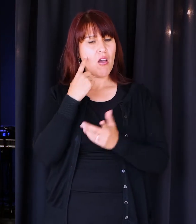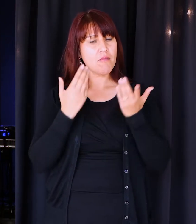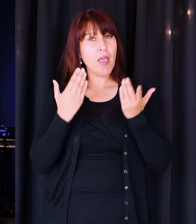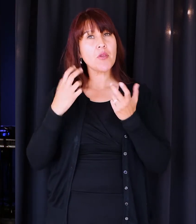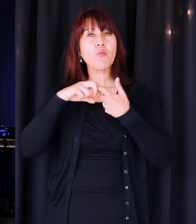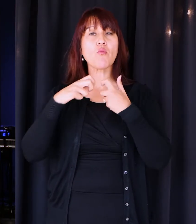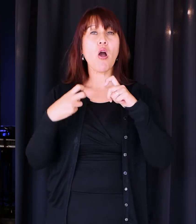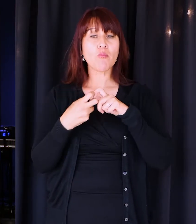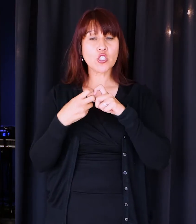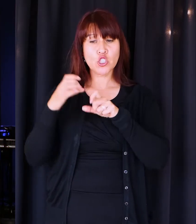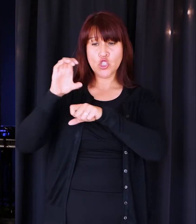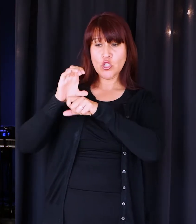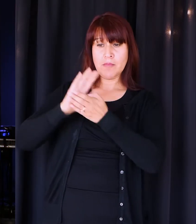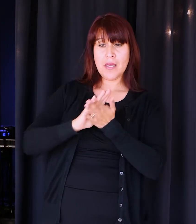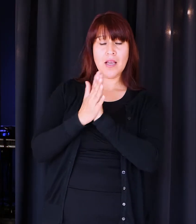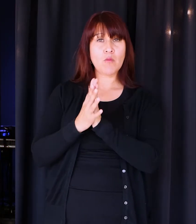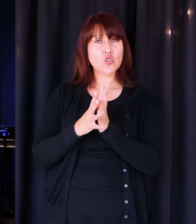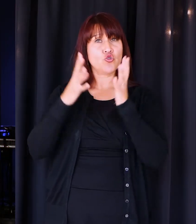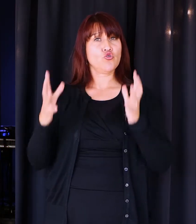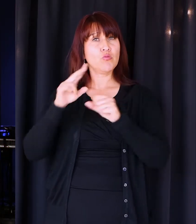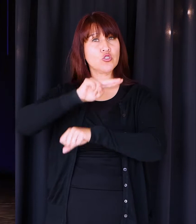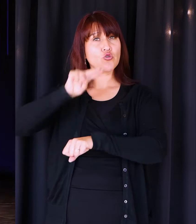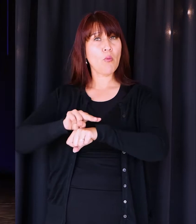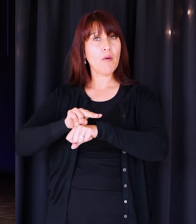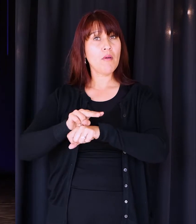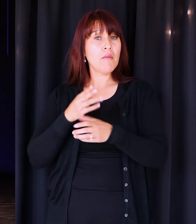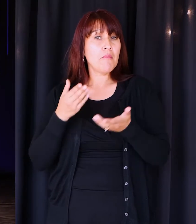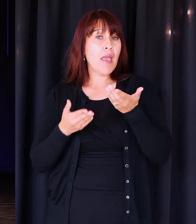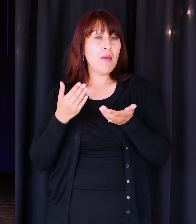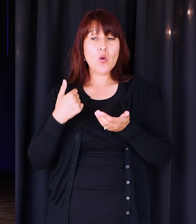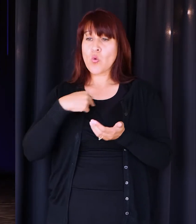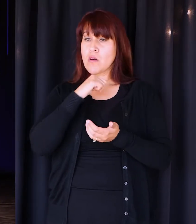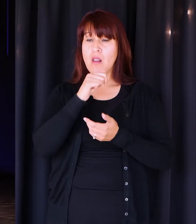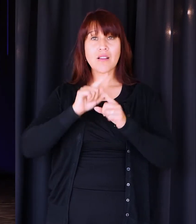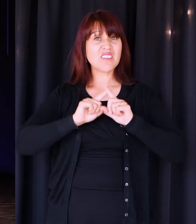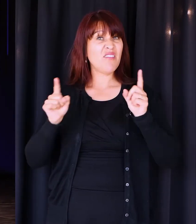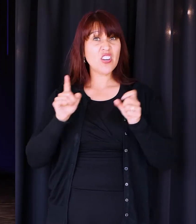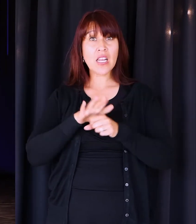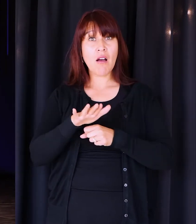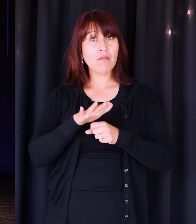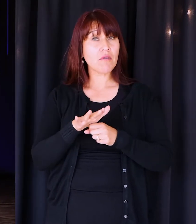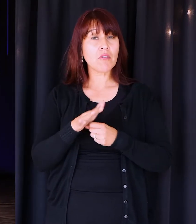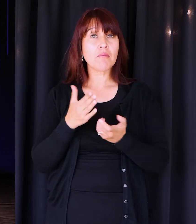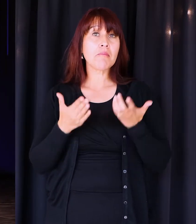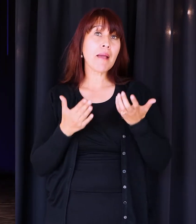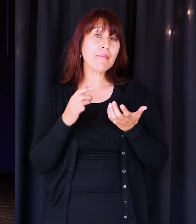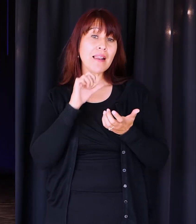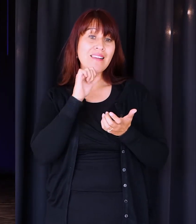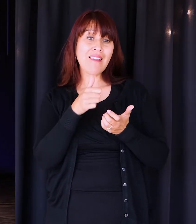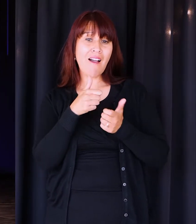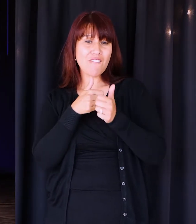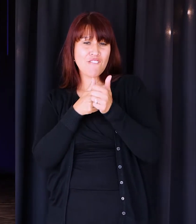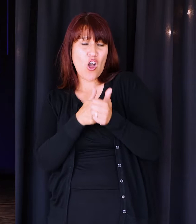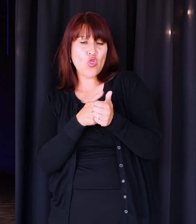church has become too normal. Maybe we're not different enough. Maybe we aren't living out these